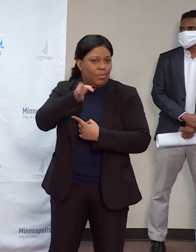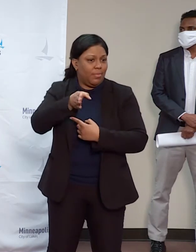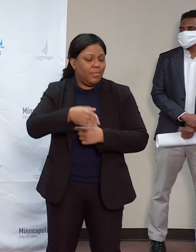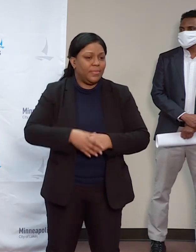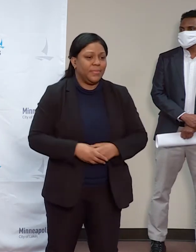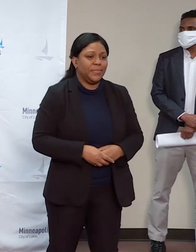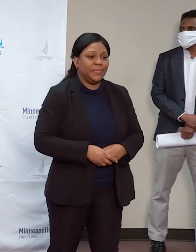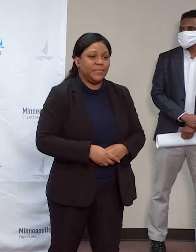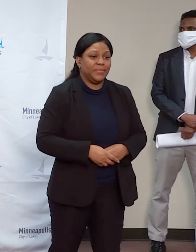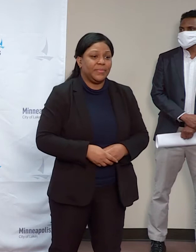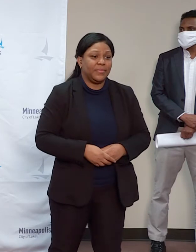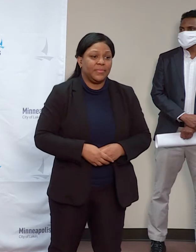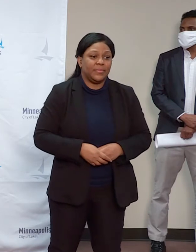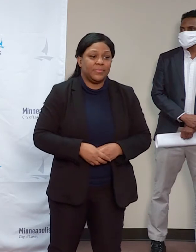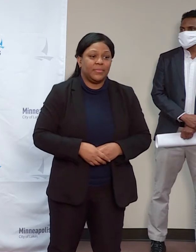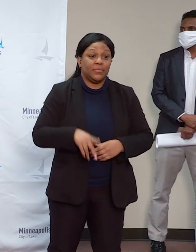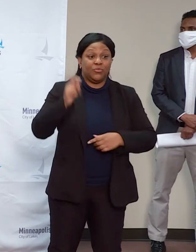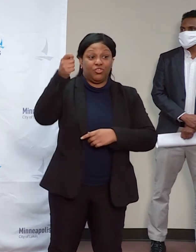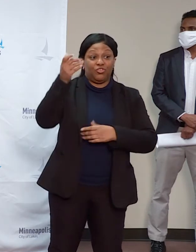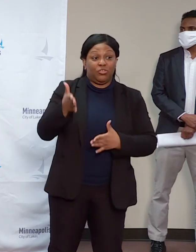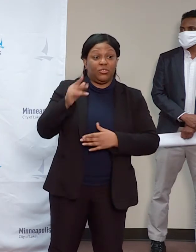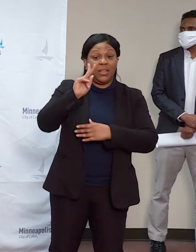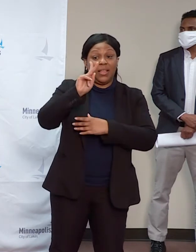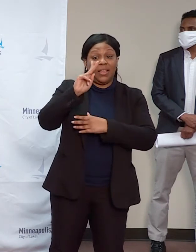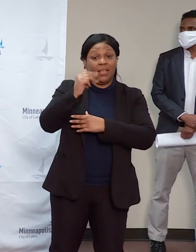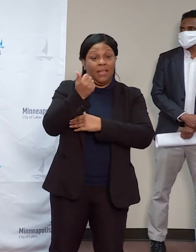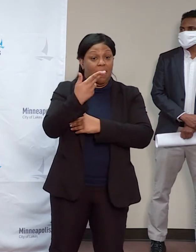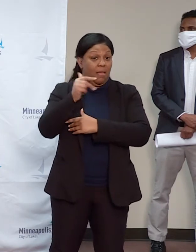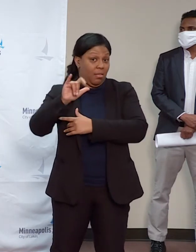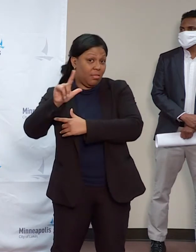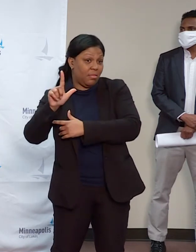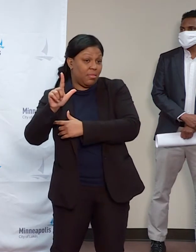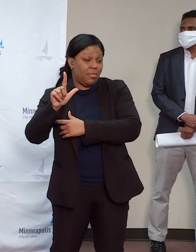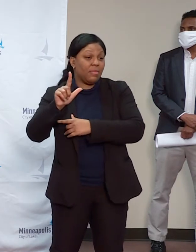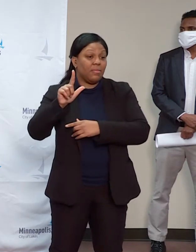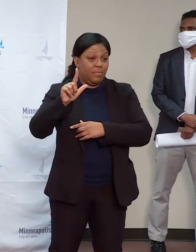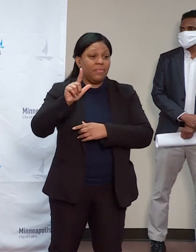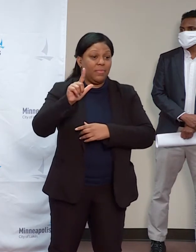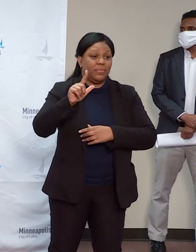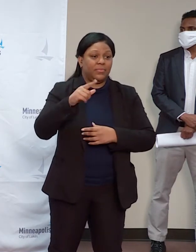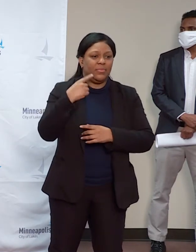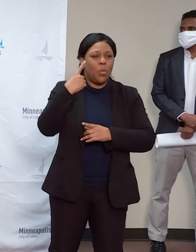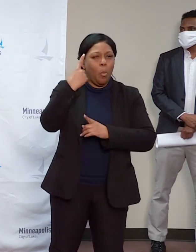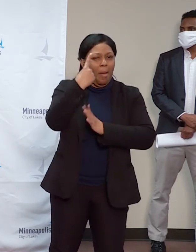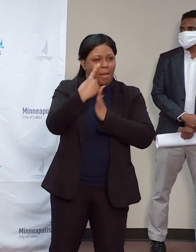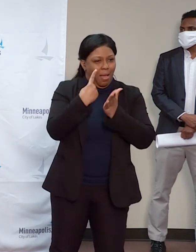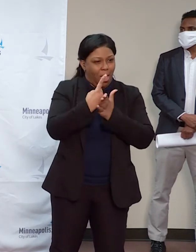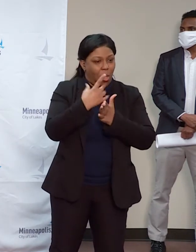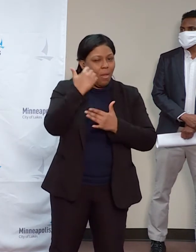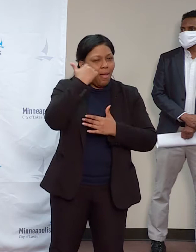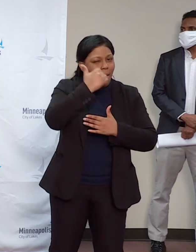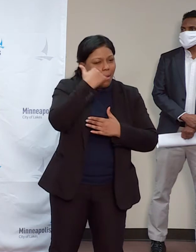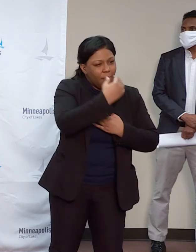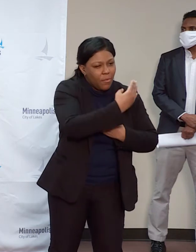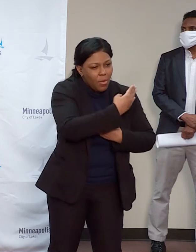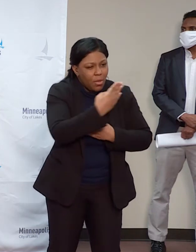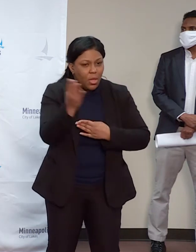one hour each morning addressing preliminary motions and then moving on to jury selection for the rest of that day.